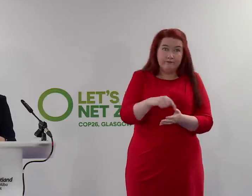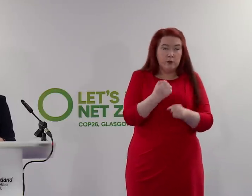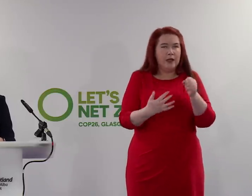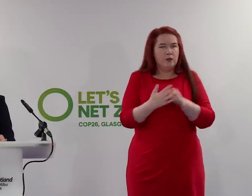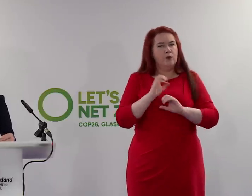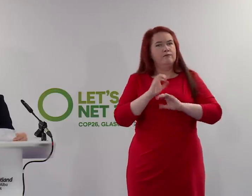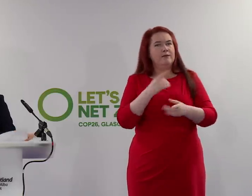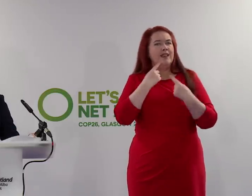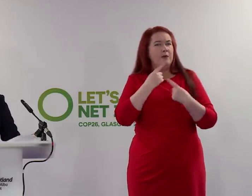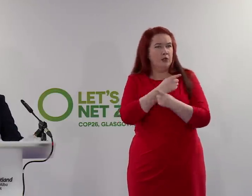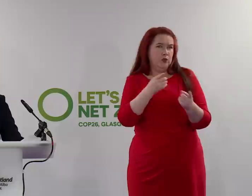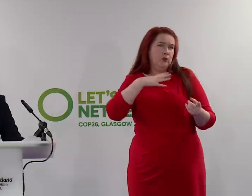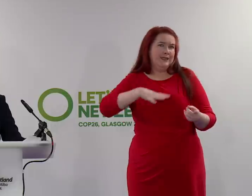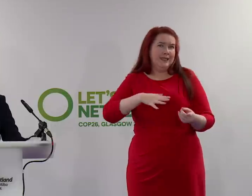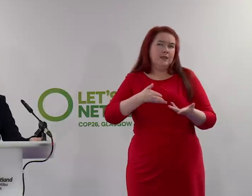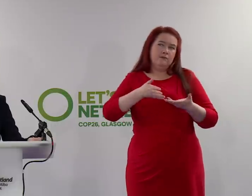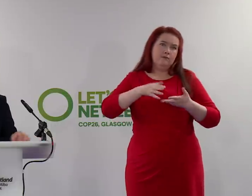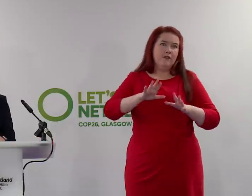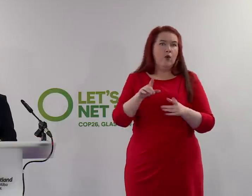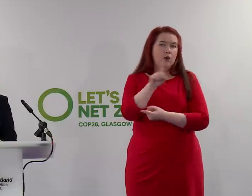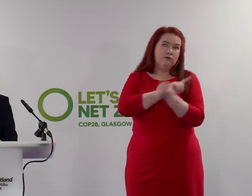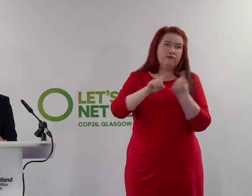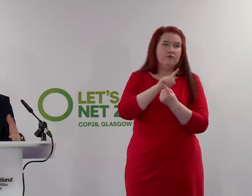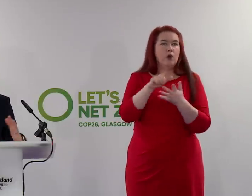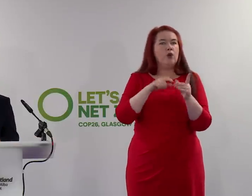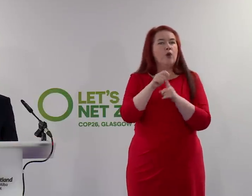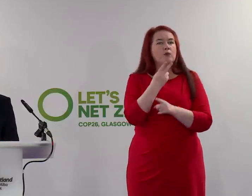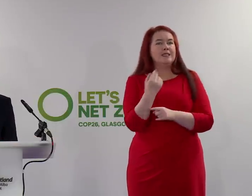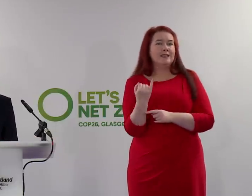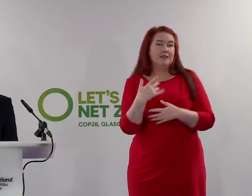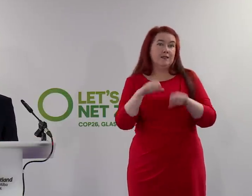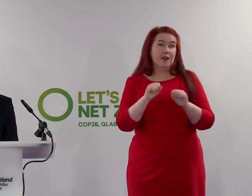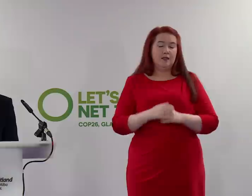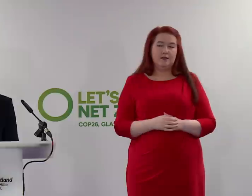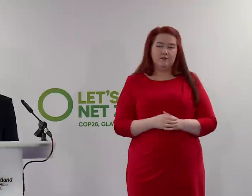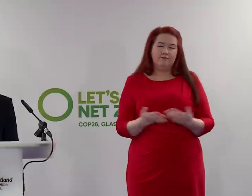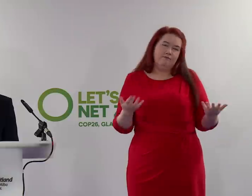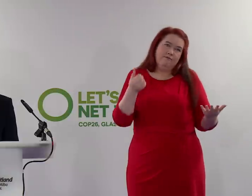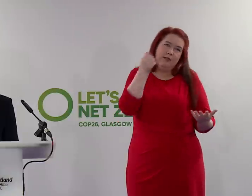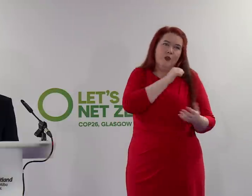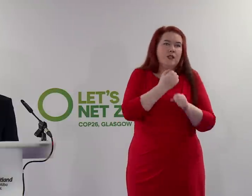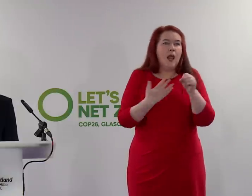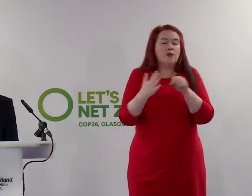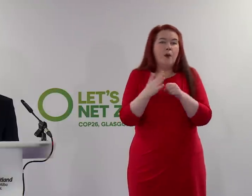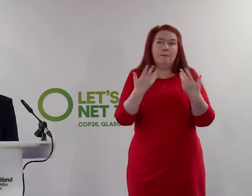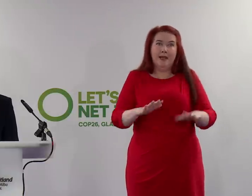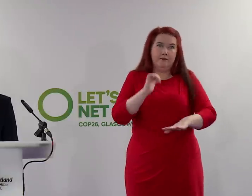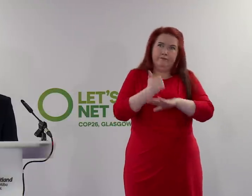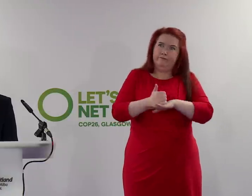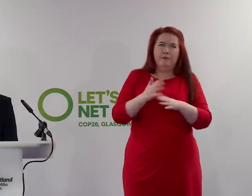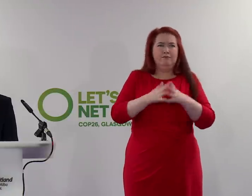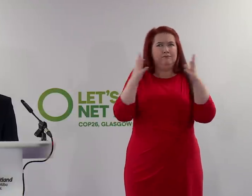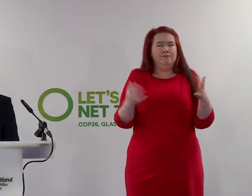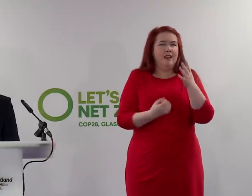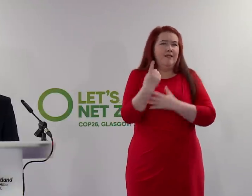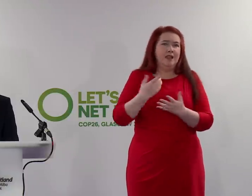they need before the summit begins. Obviously, Glasgow has hosted large events before and has done